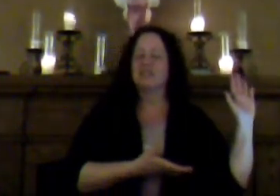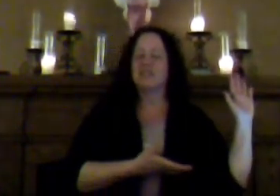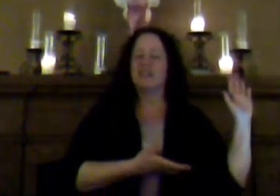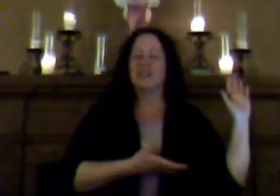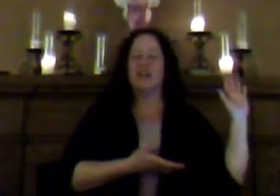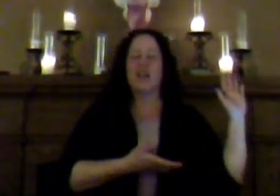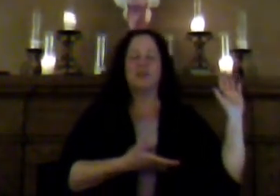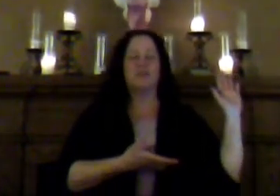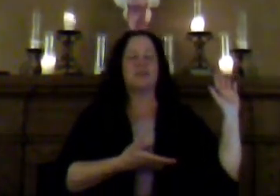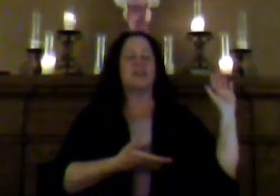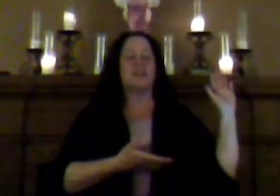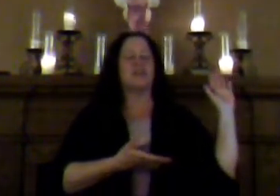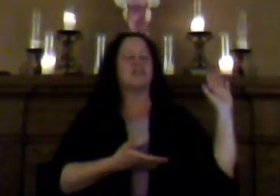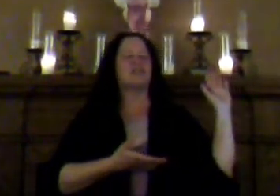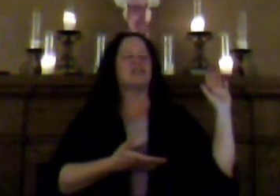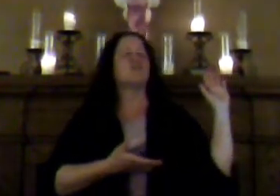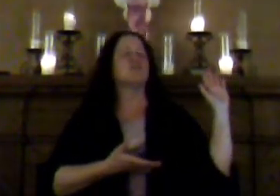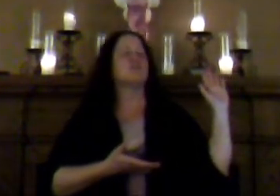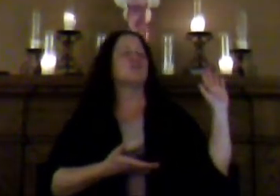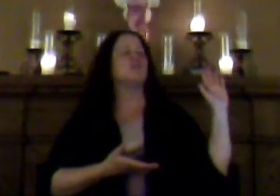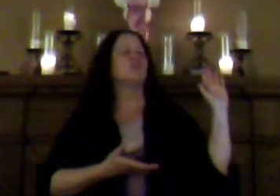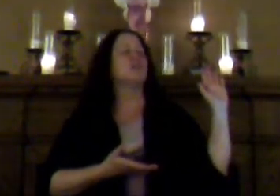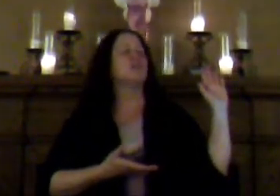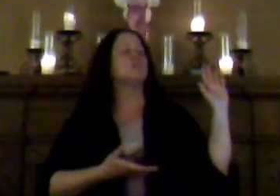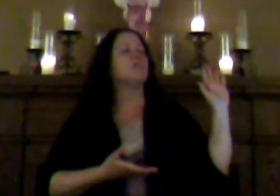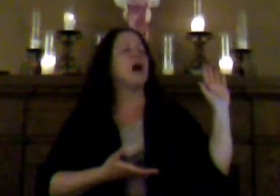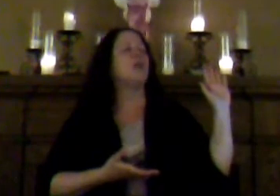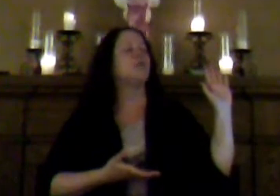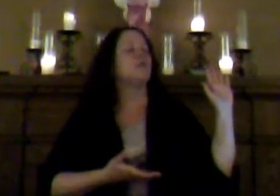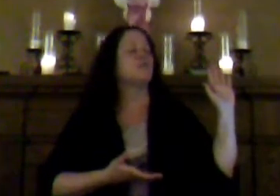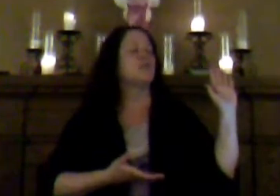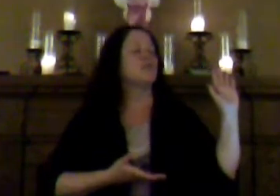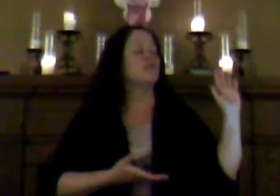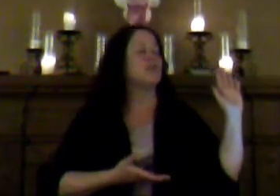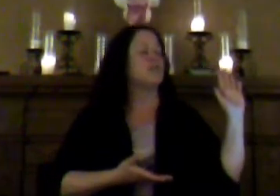And we see a lot of selfishness, greed, and power struggles here.